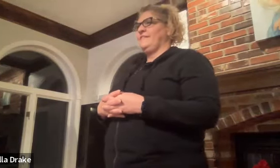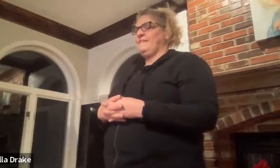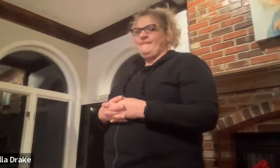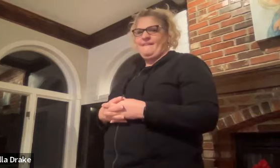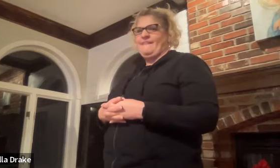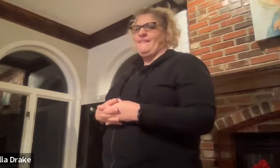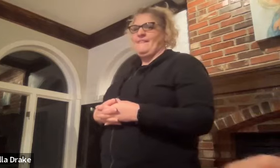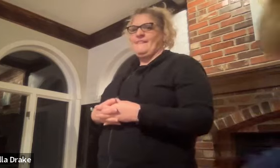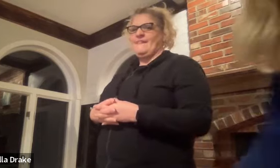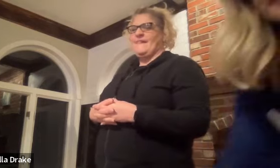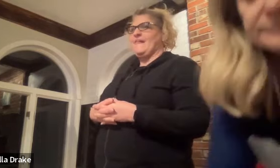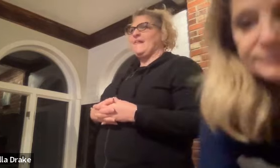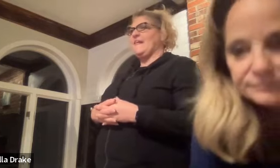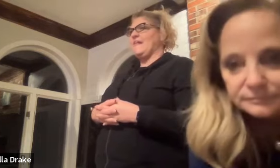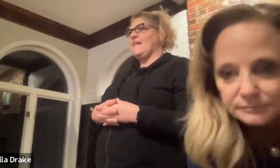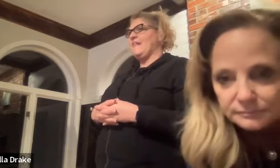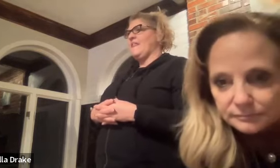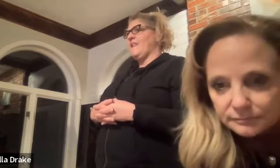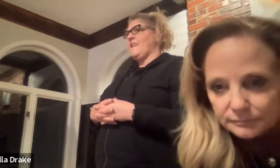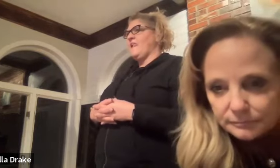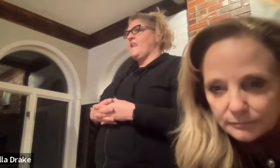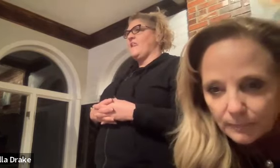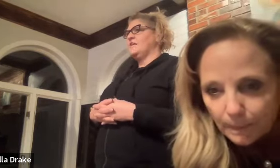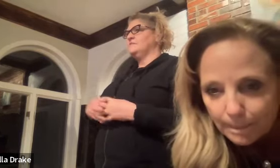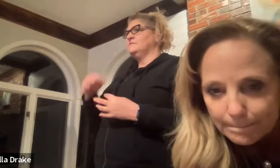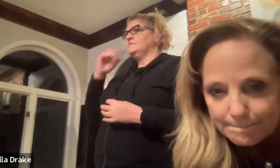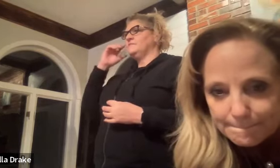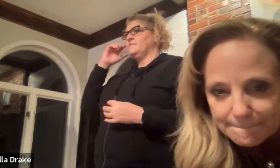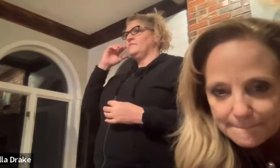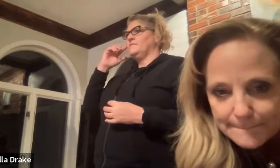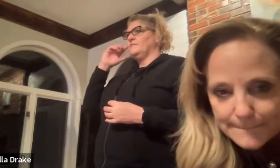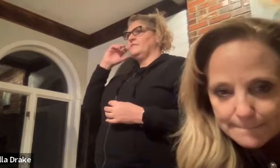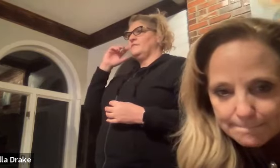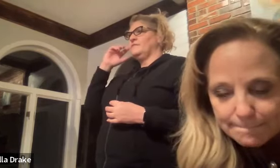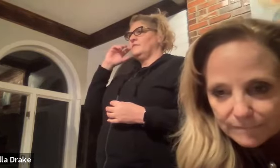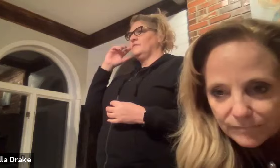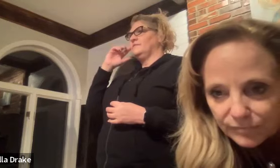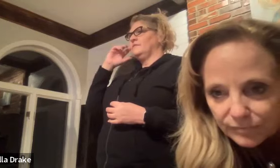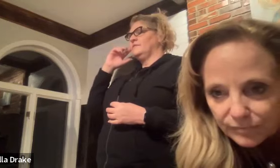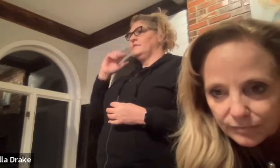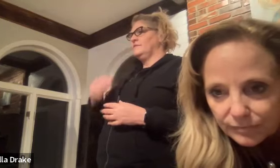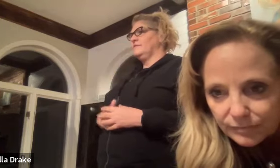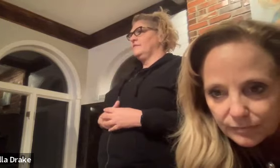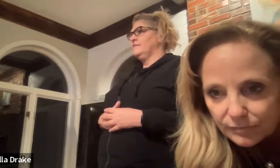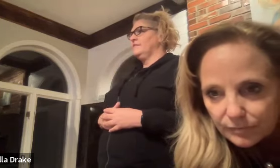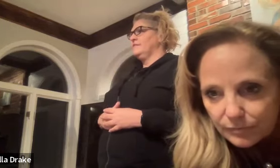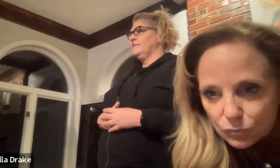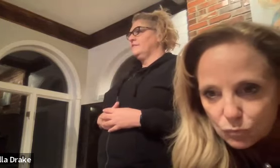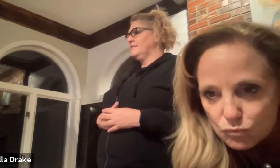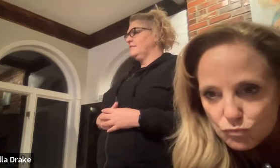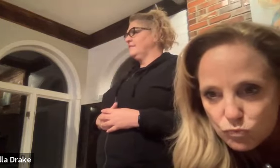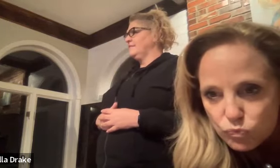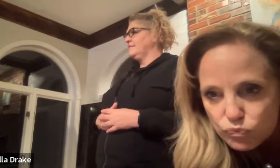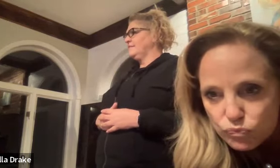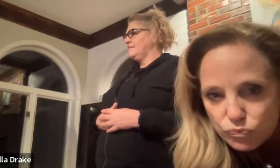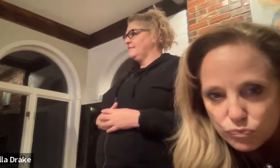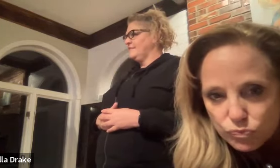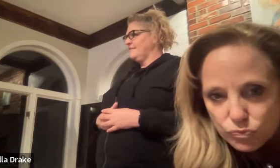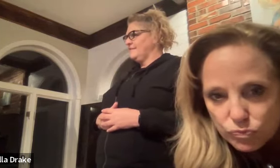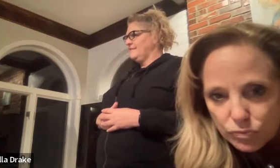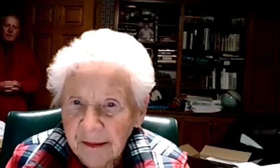her